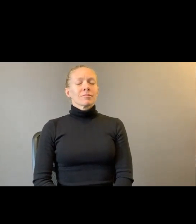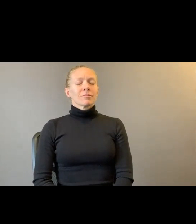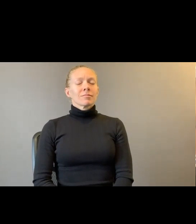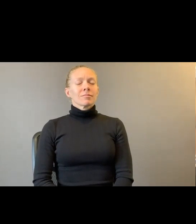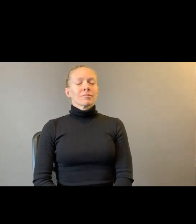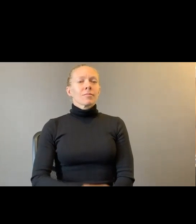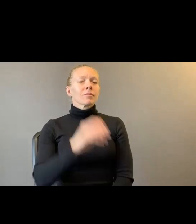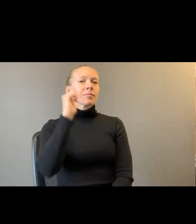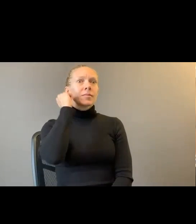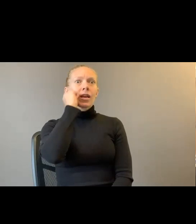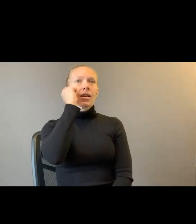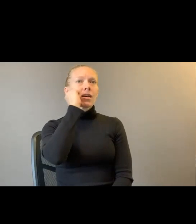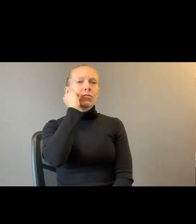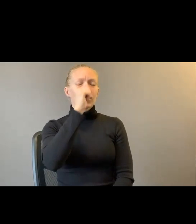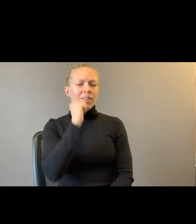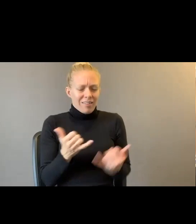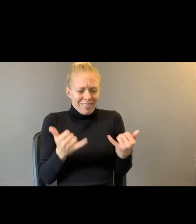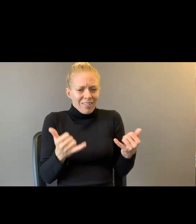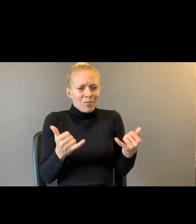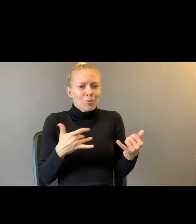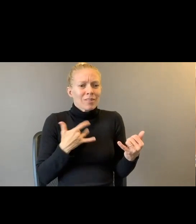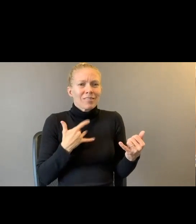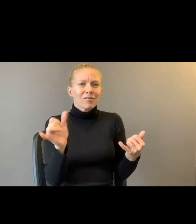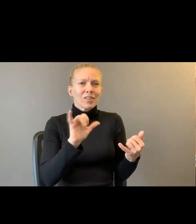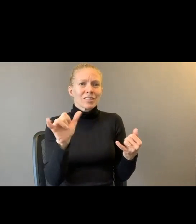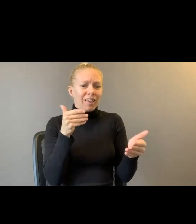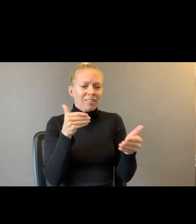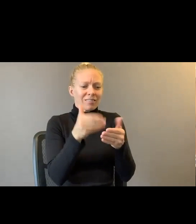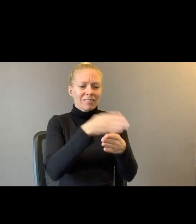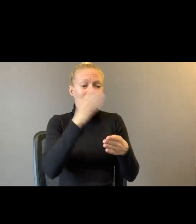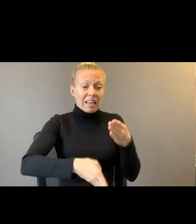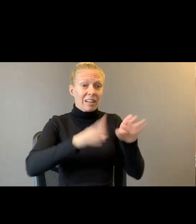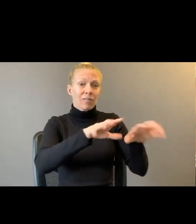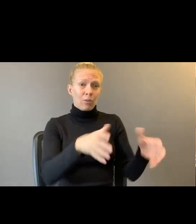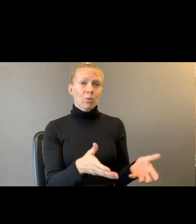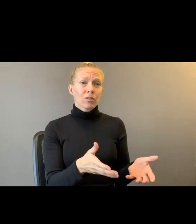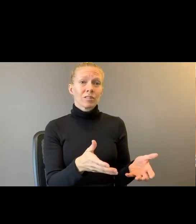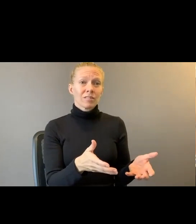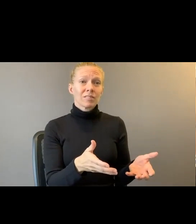Every day in the end of the world is now again. Come on. Stock and stuffers. Um.